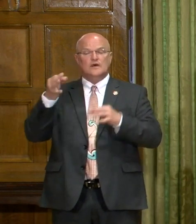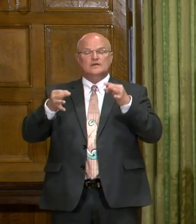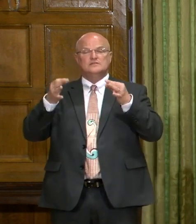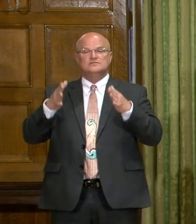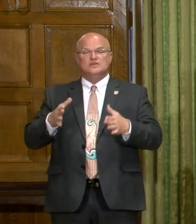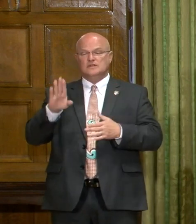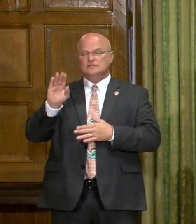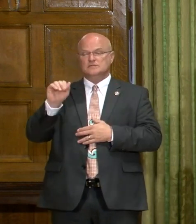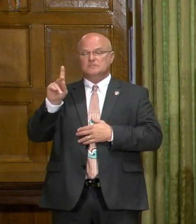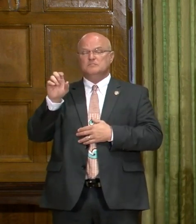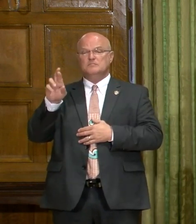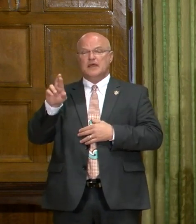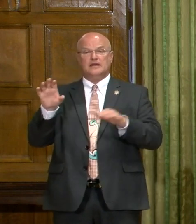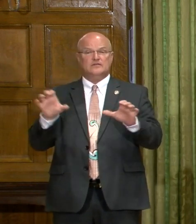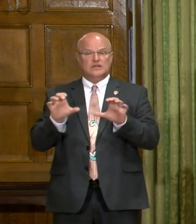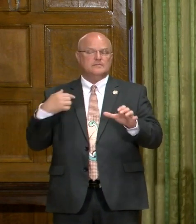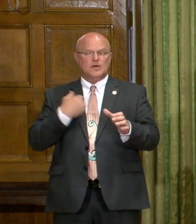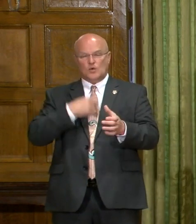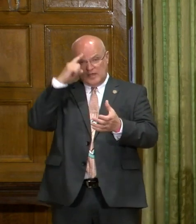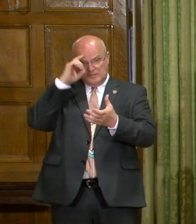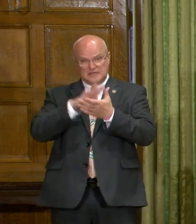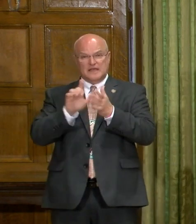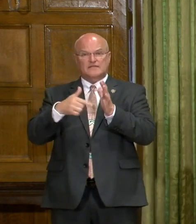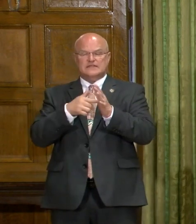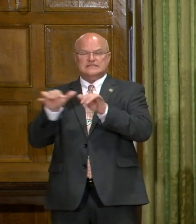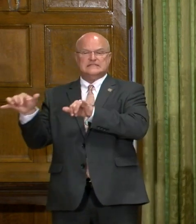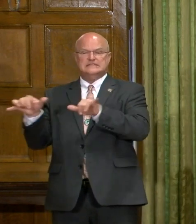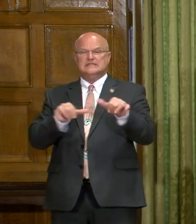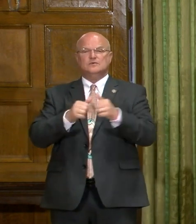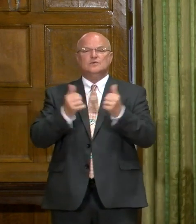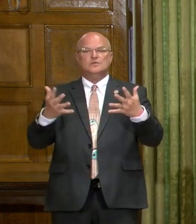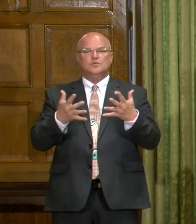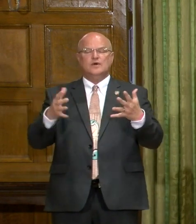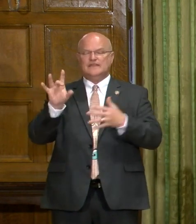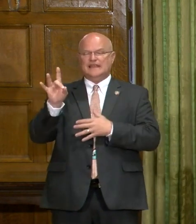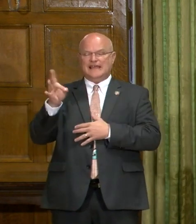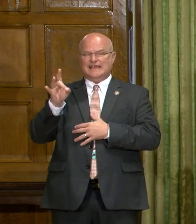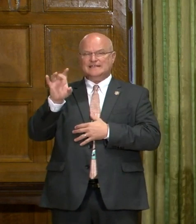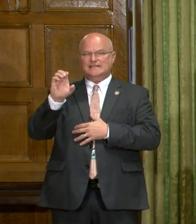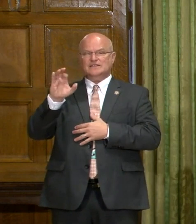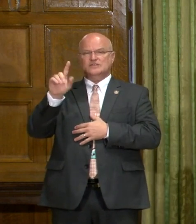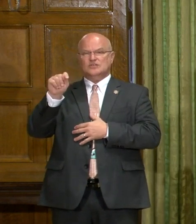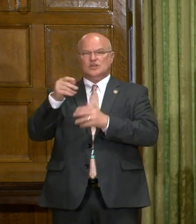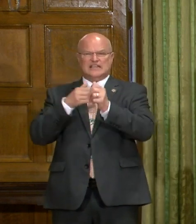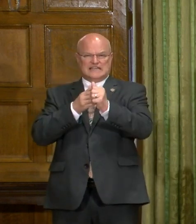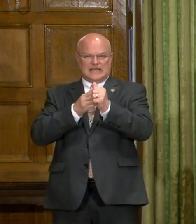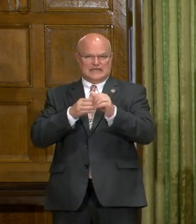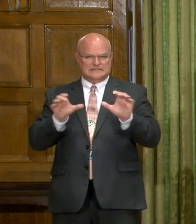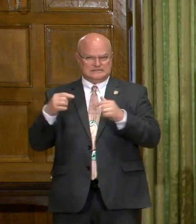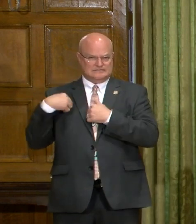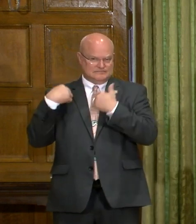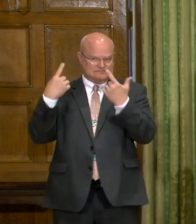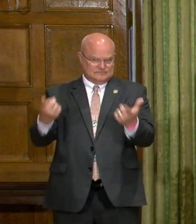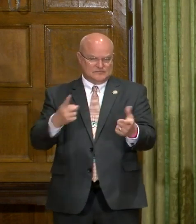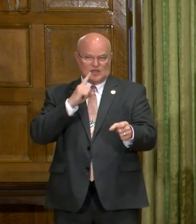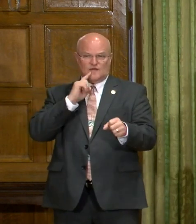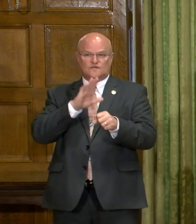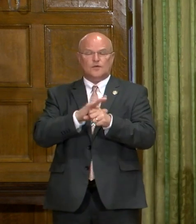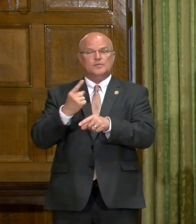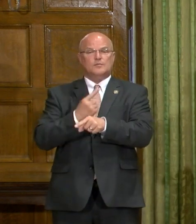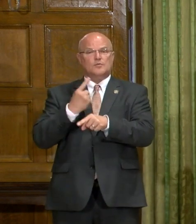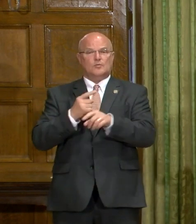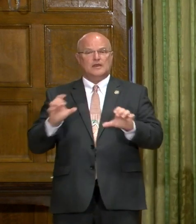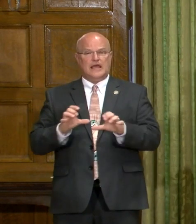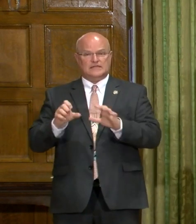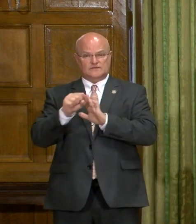Judge Baker does, but we believe that this is consistent with what the Eighth Circuit guidance has been and what they've affirmed as an